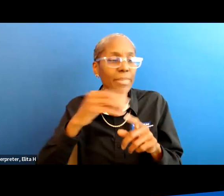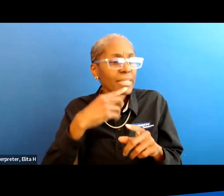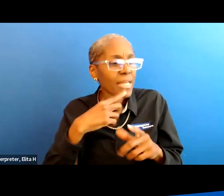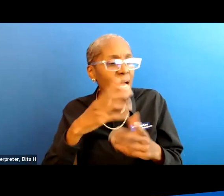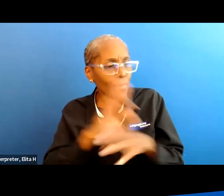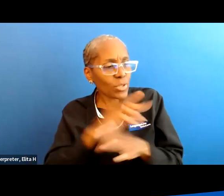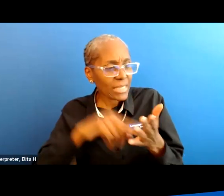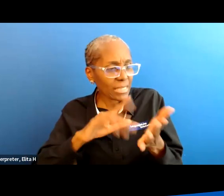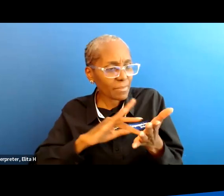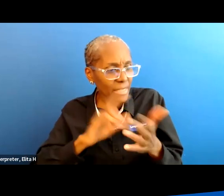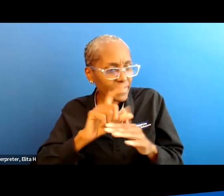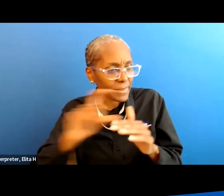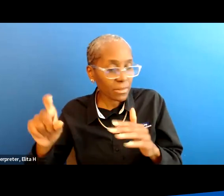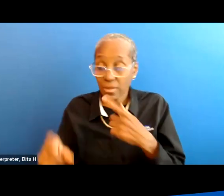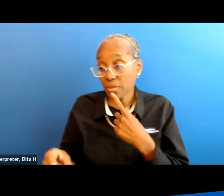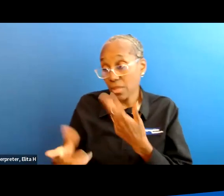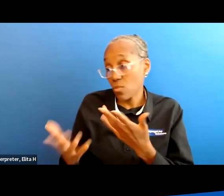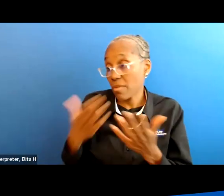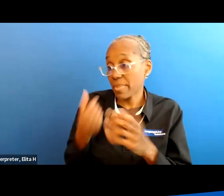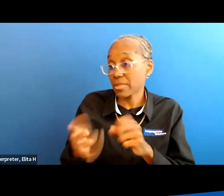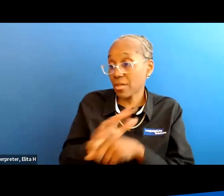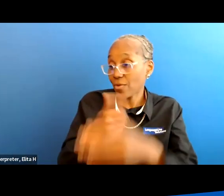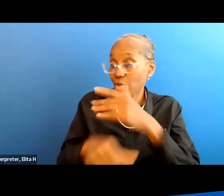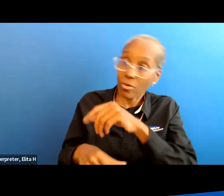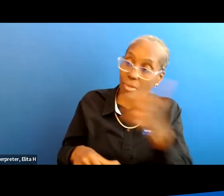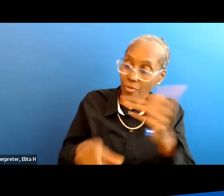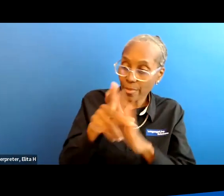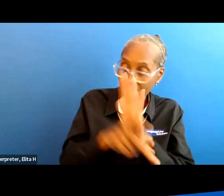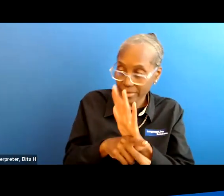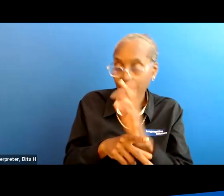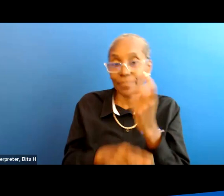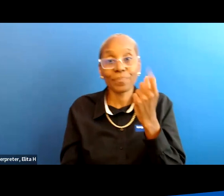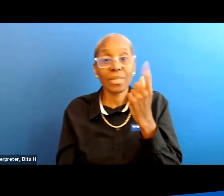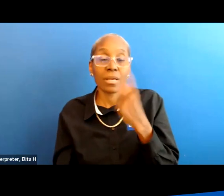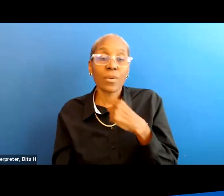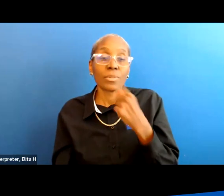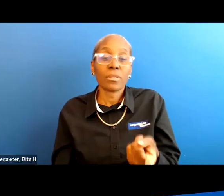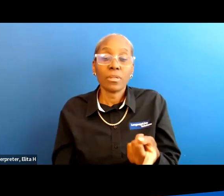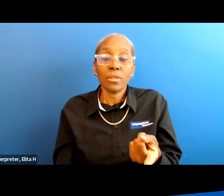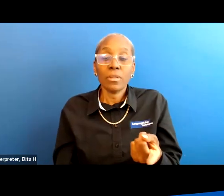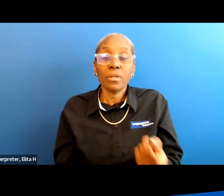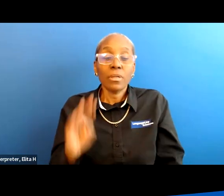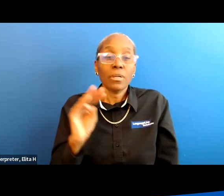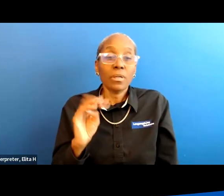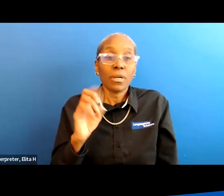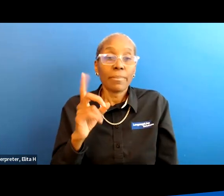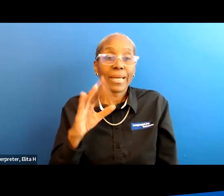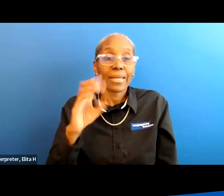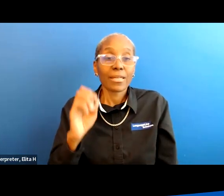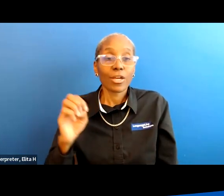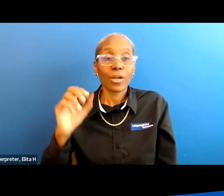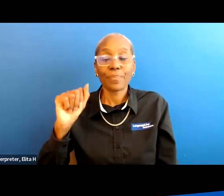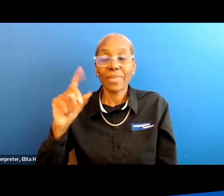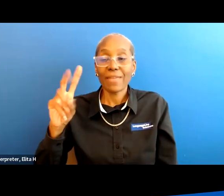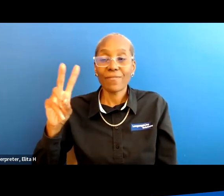on these medications and they'll say well that's best covered by this policy now i will tell you the medicare advantage plans